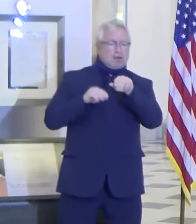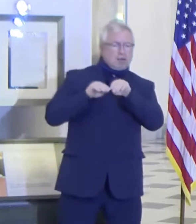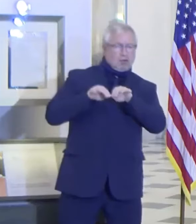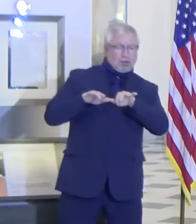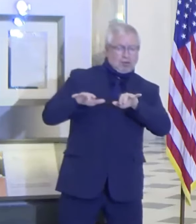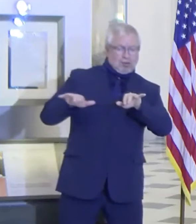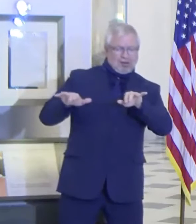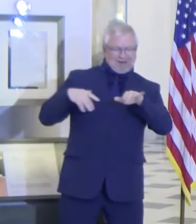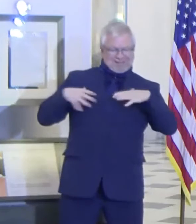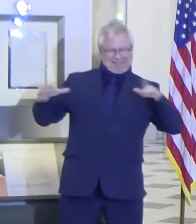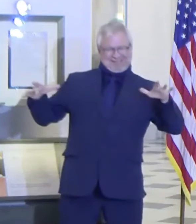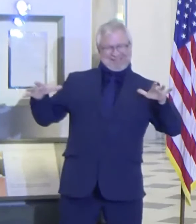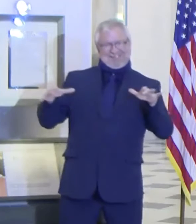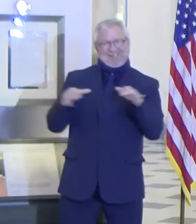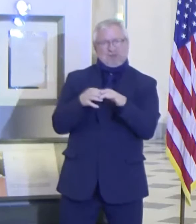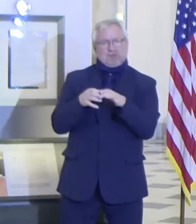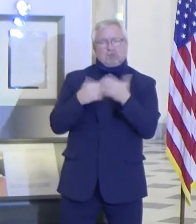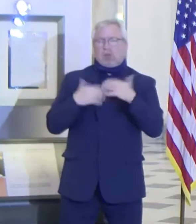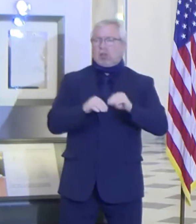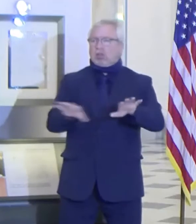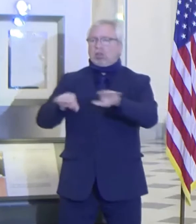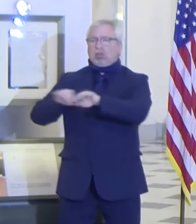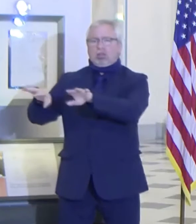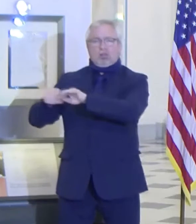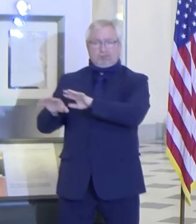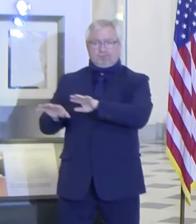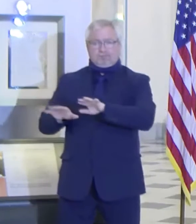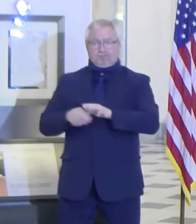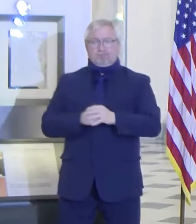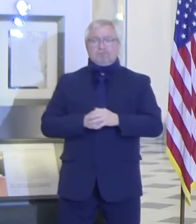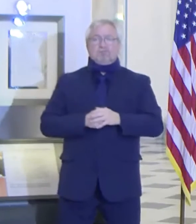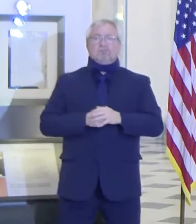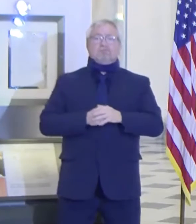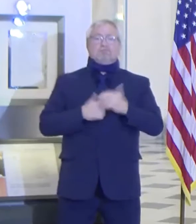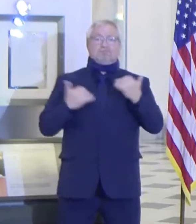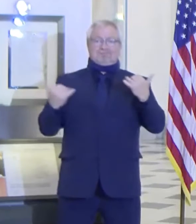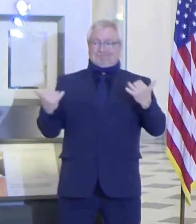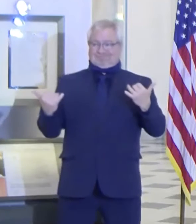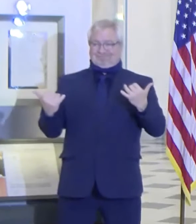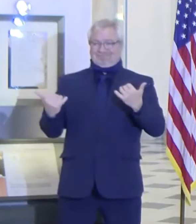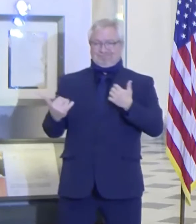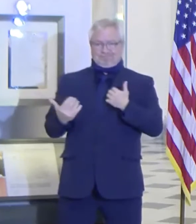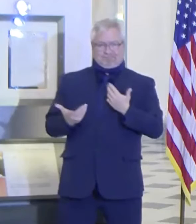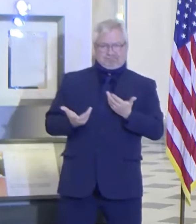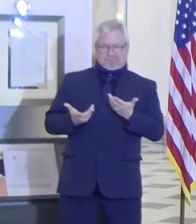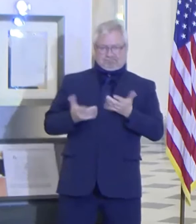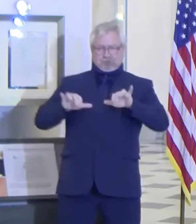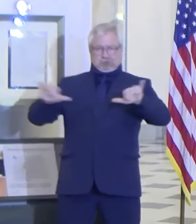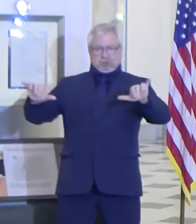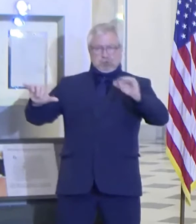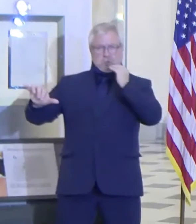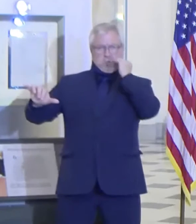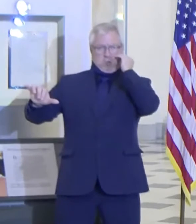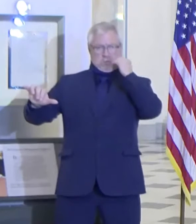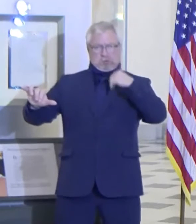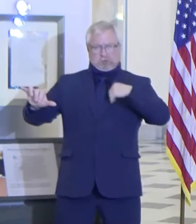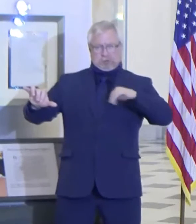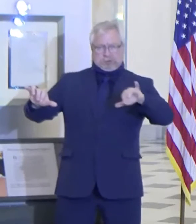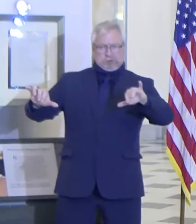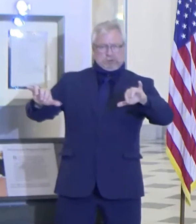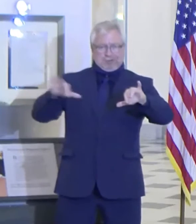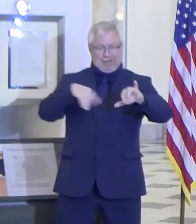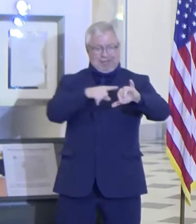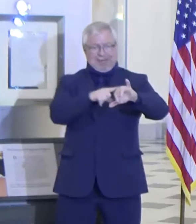We are no longer just playing defense. We are going on offense against this